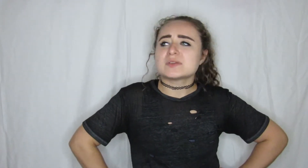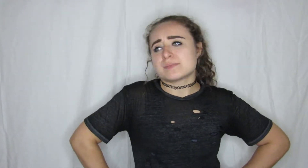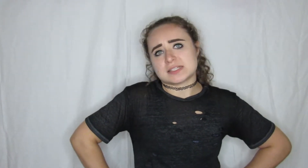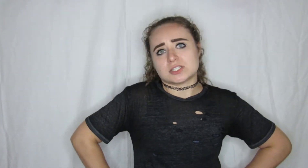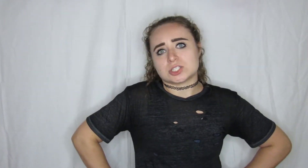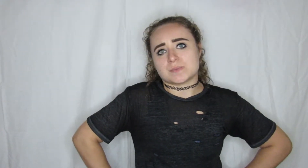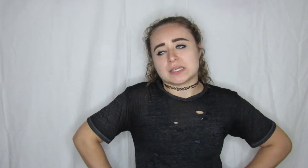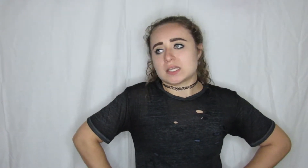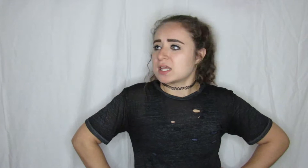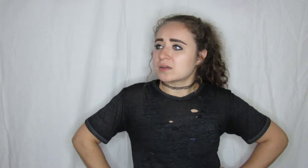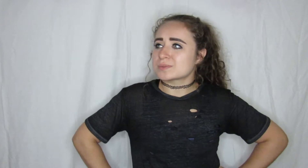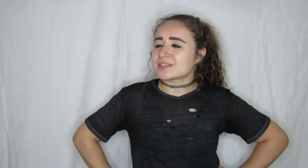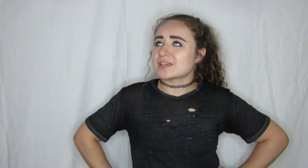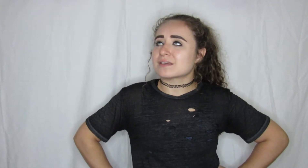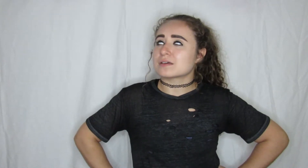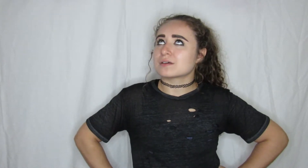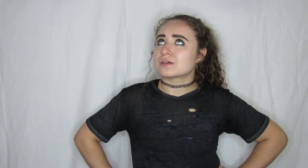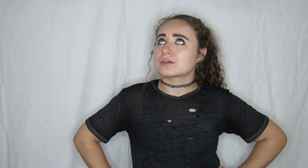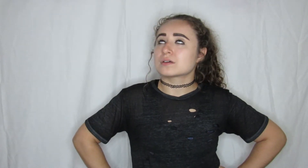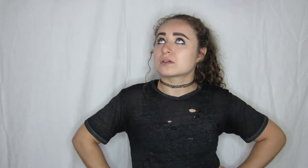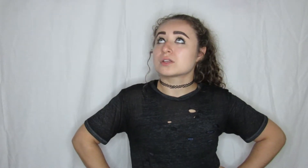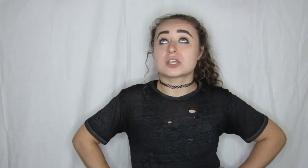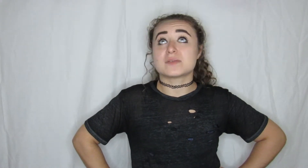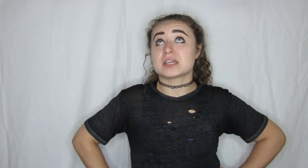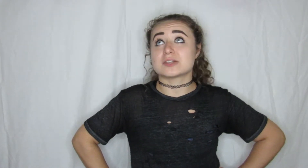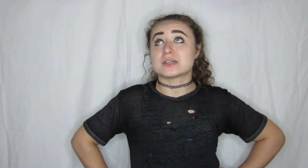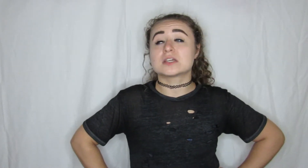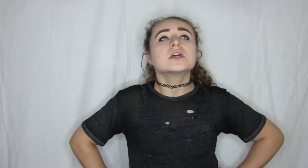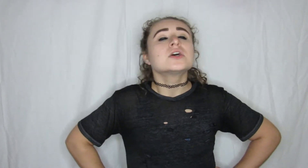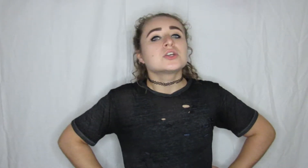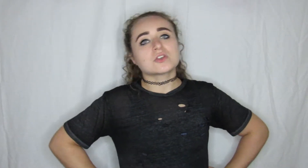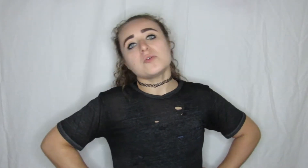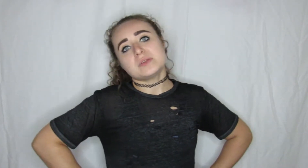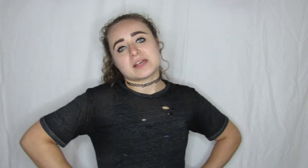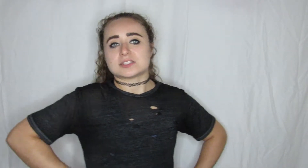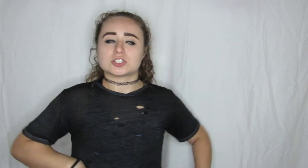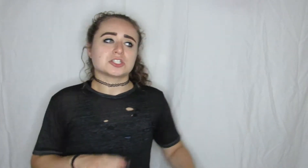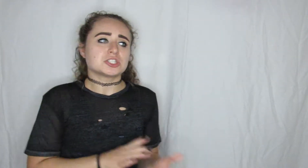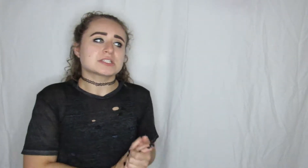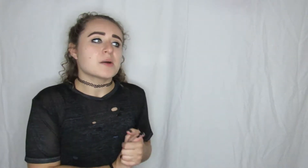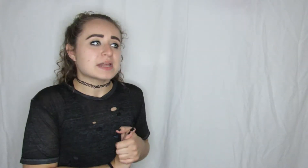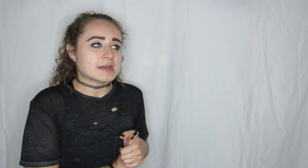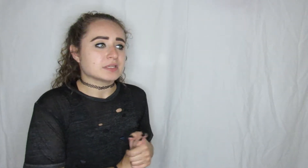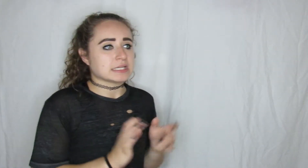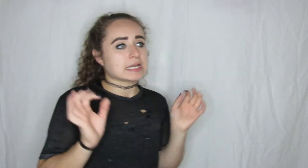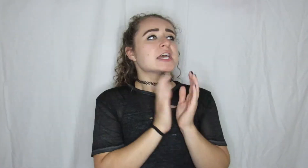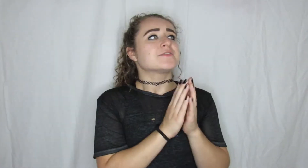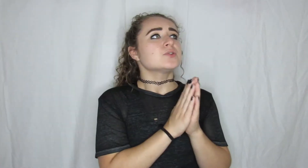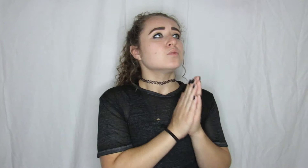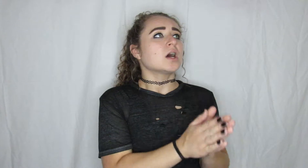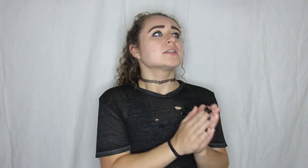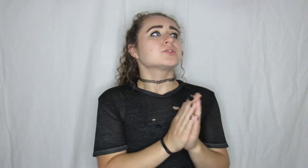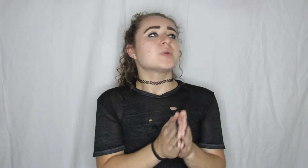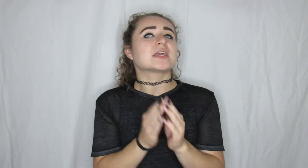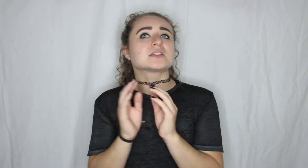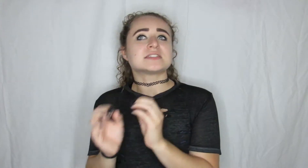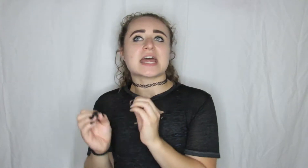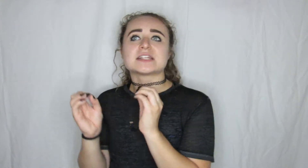Jamie messaged me and I was like you gotta be kidding me so I opened the message and she's coming at me if you want to make a status